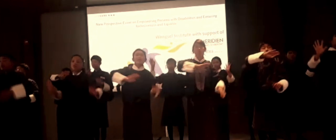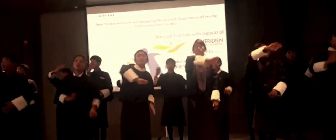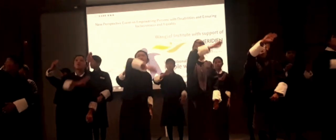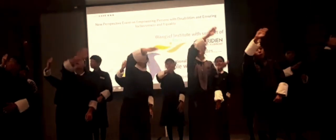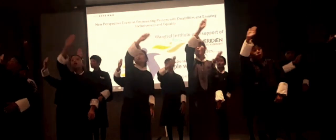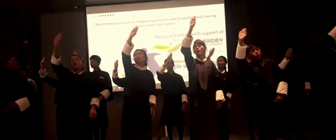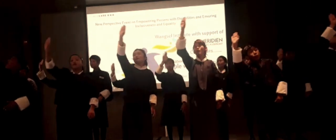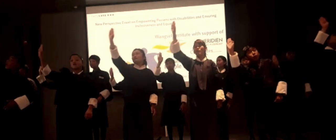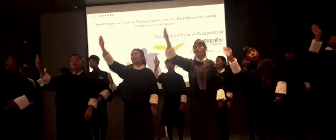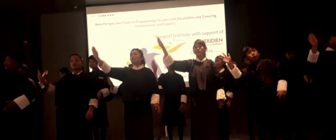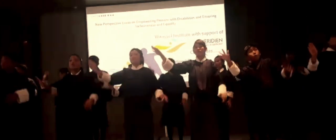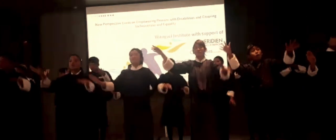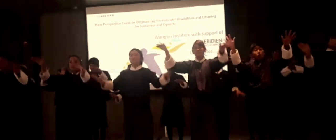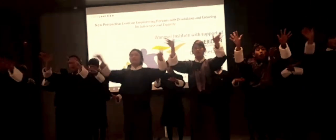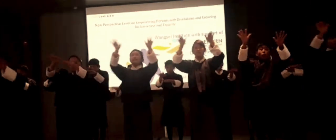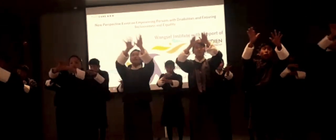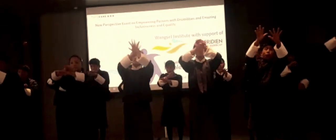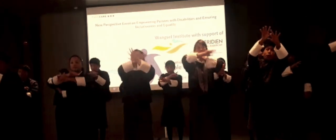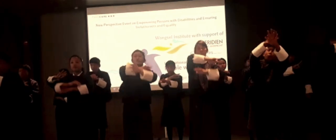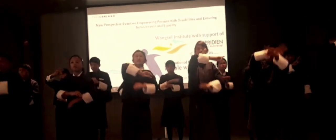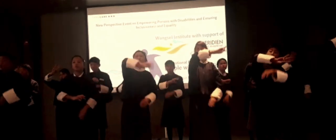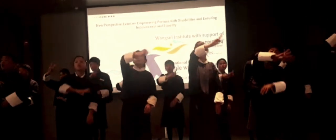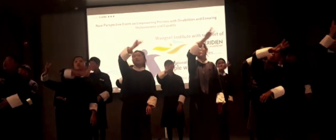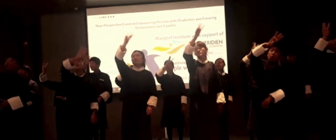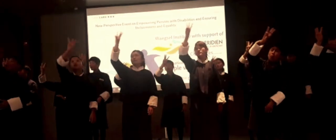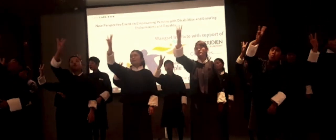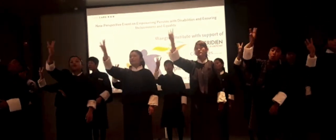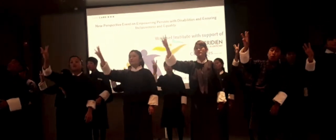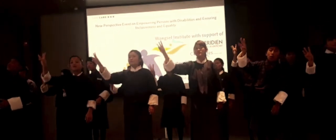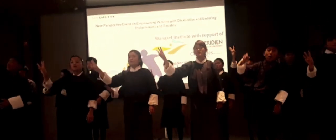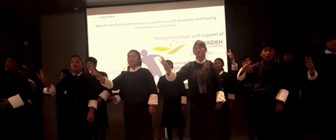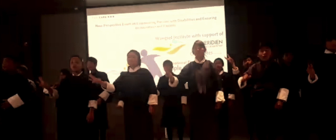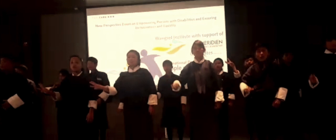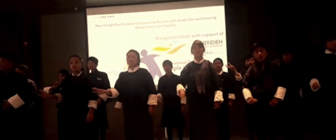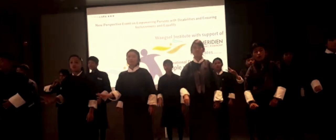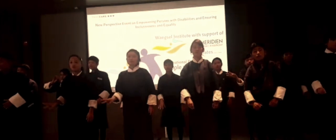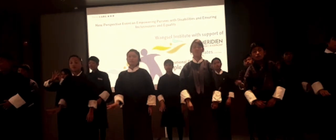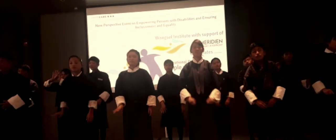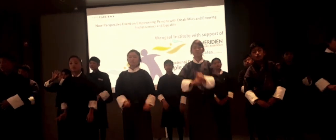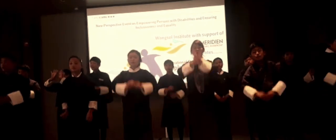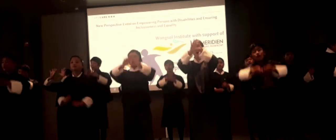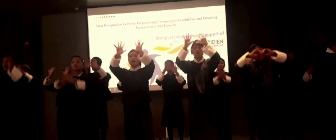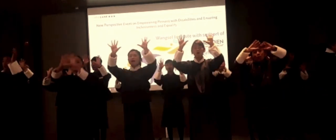and clouds of white, the bright blessed day, and I